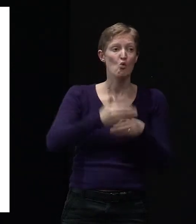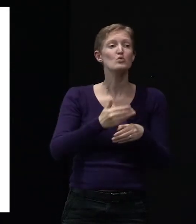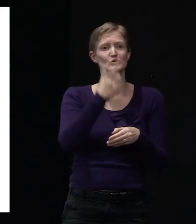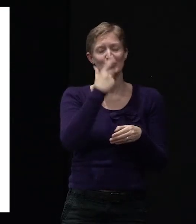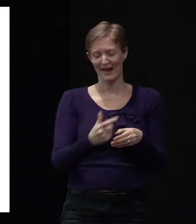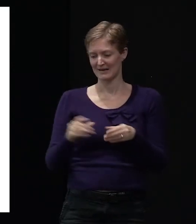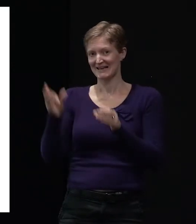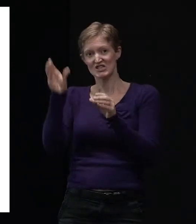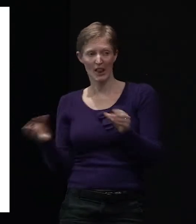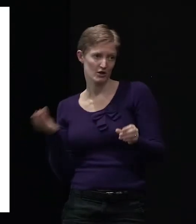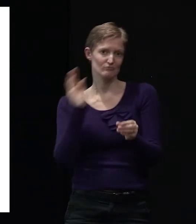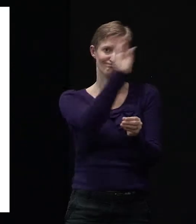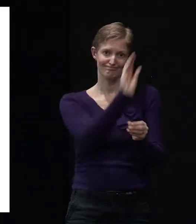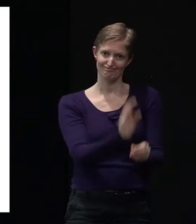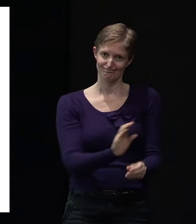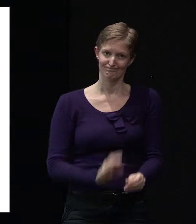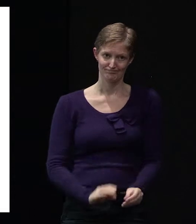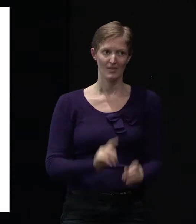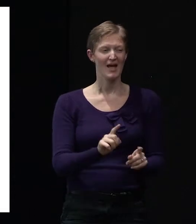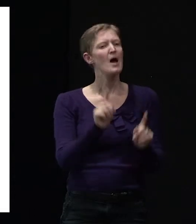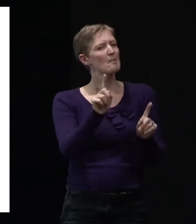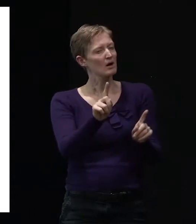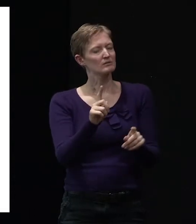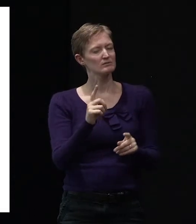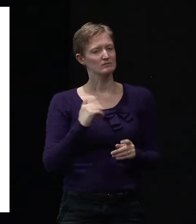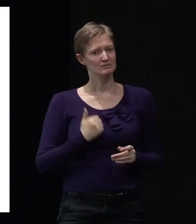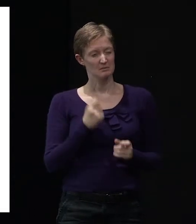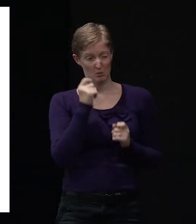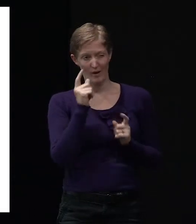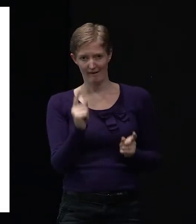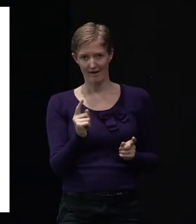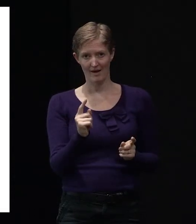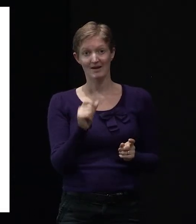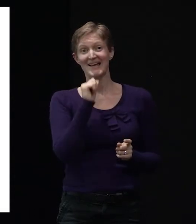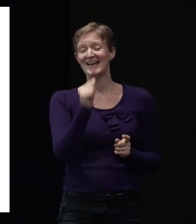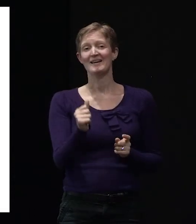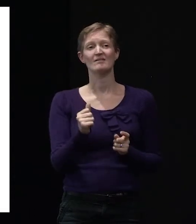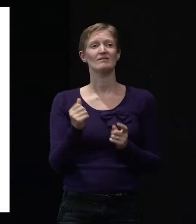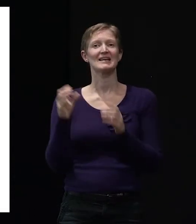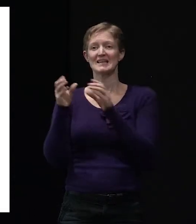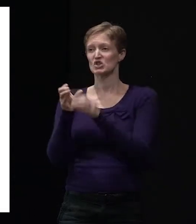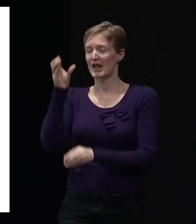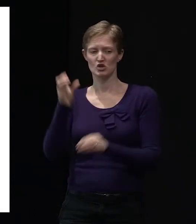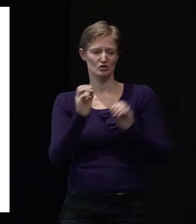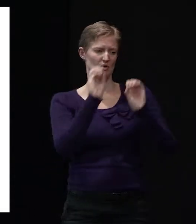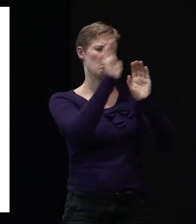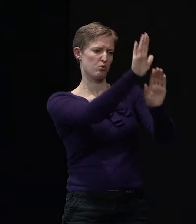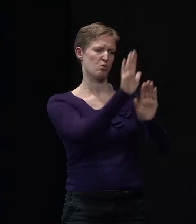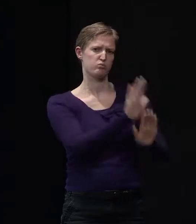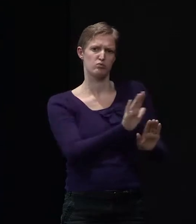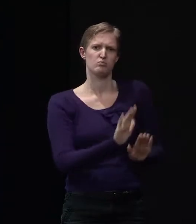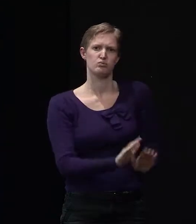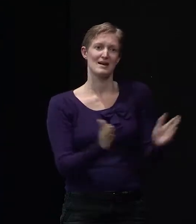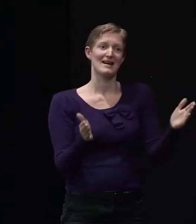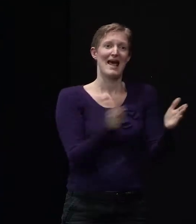inside. Now, there are some tricky things about that, because if you actually just stuff insulation, insulation bats against the